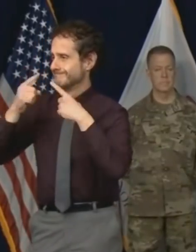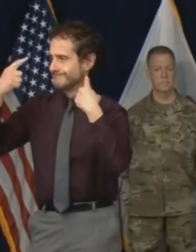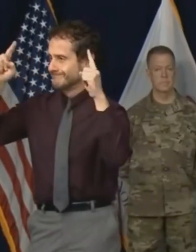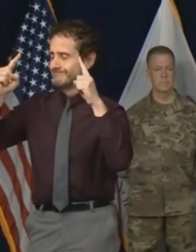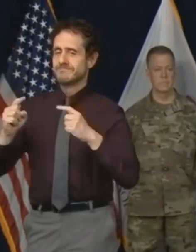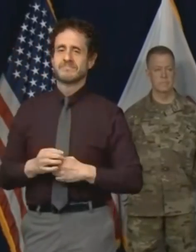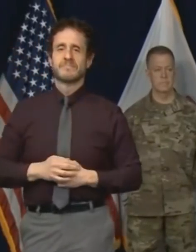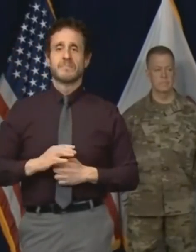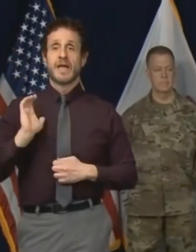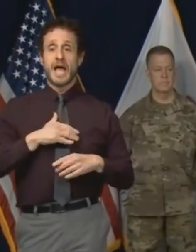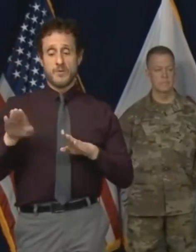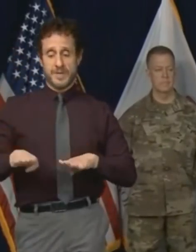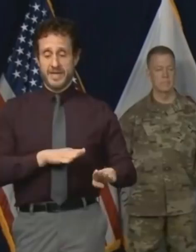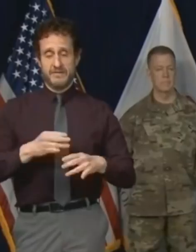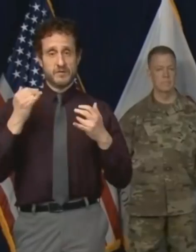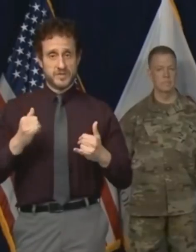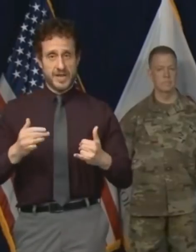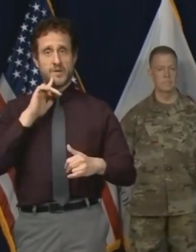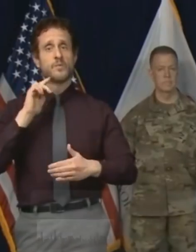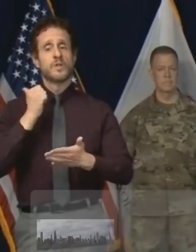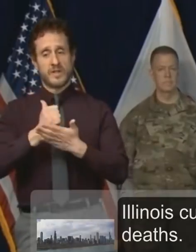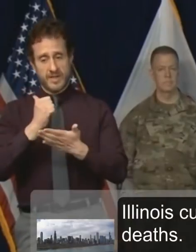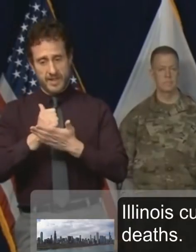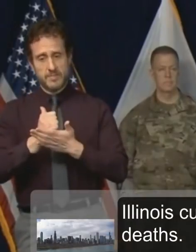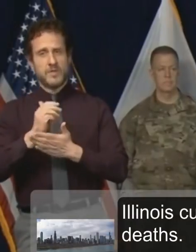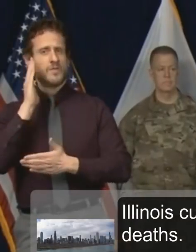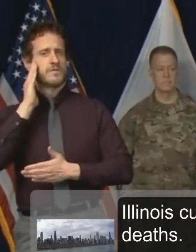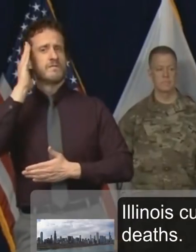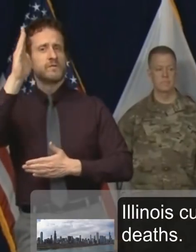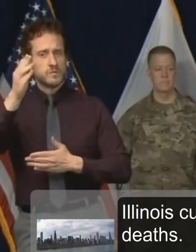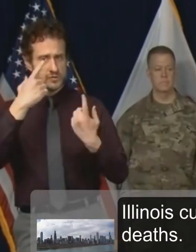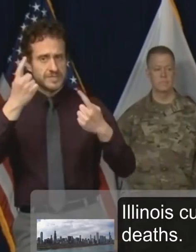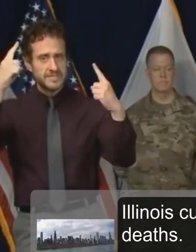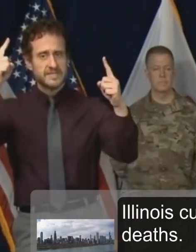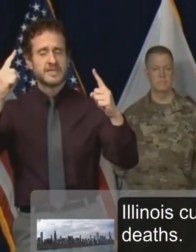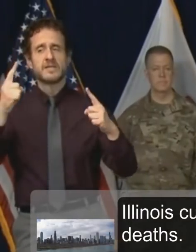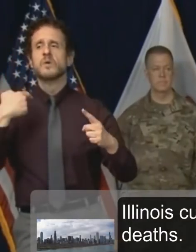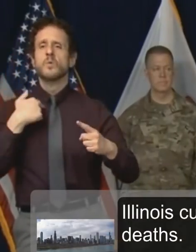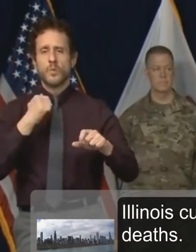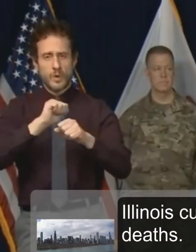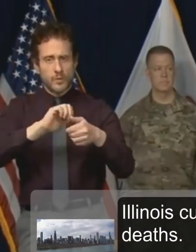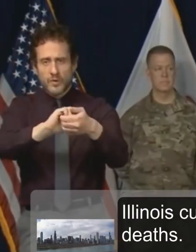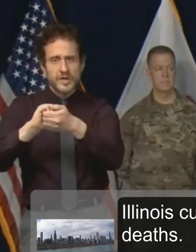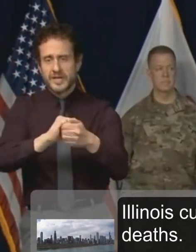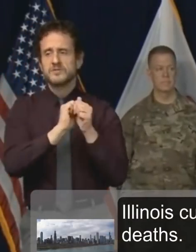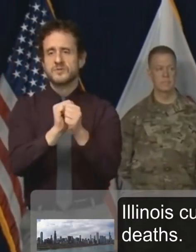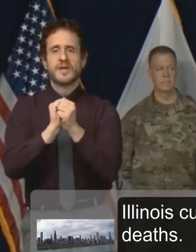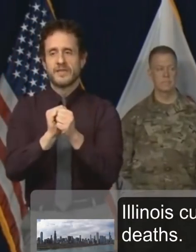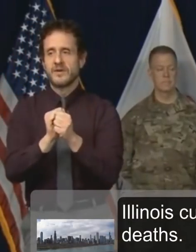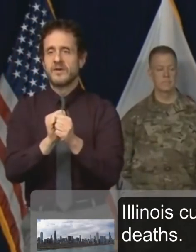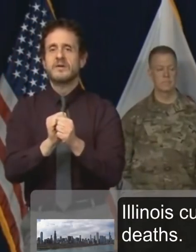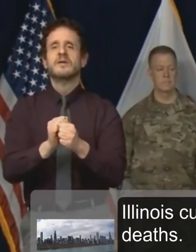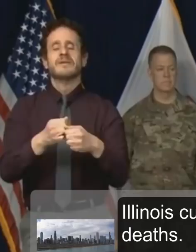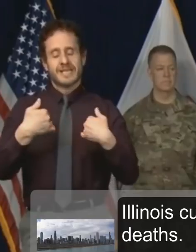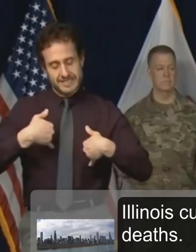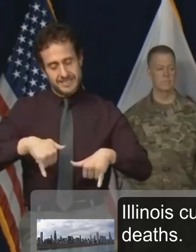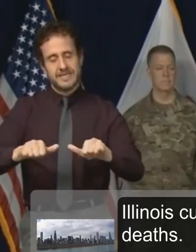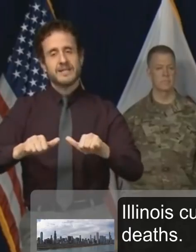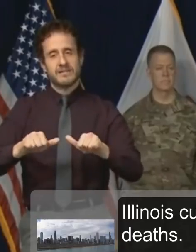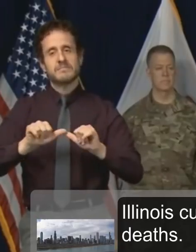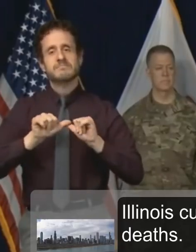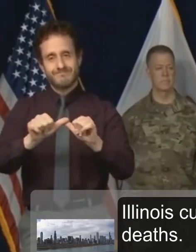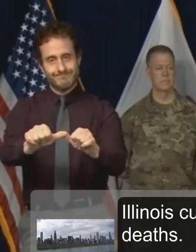will set us up for a better future. We are doing this together. Let's remain all in Illinois.